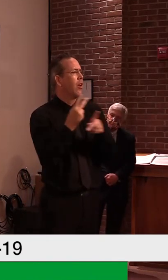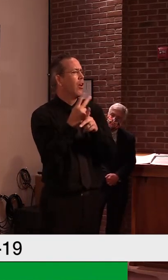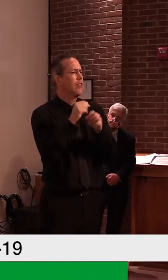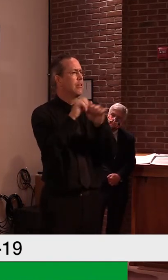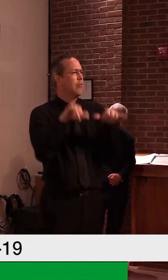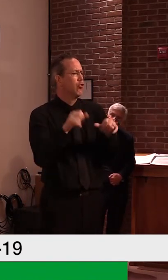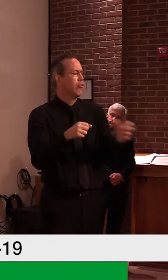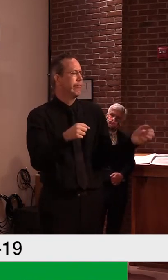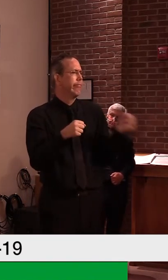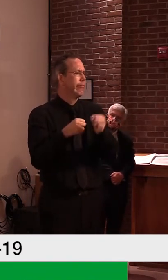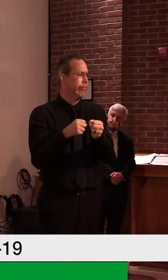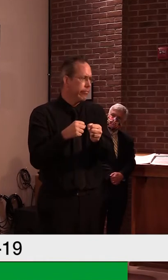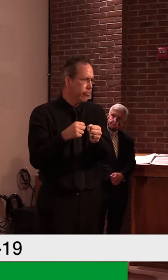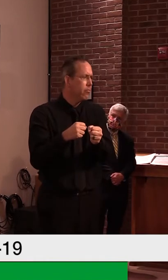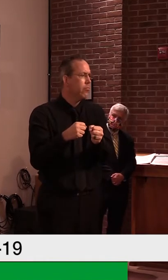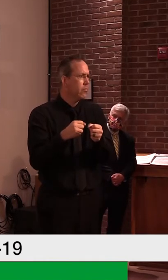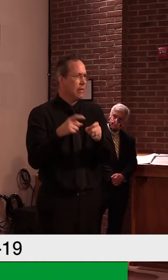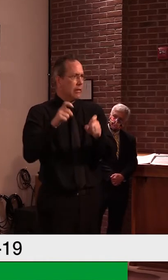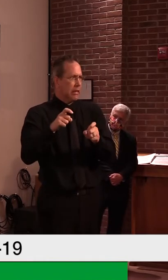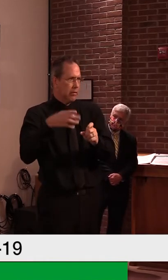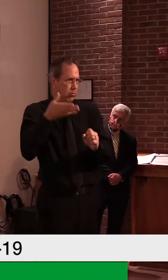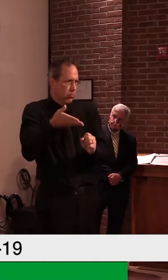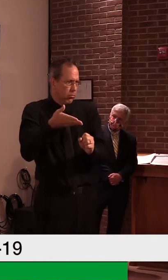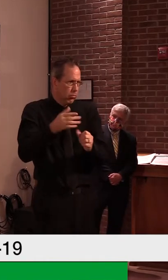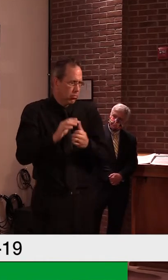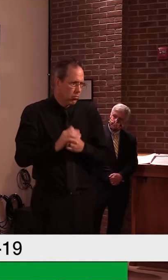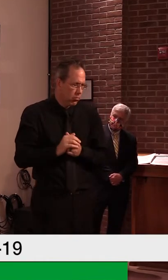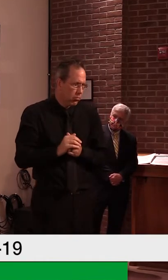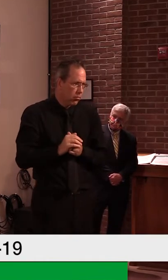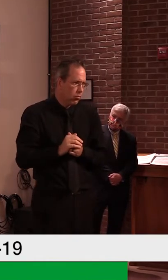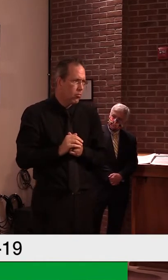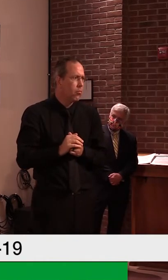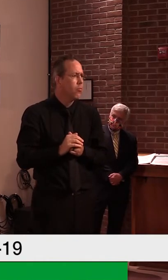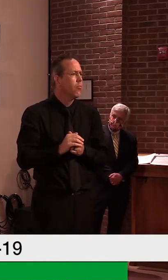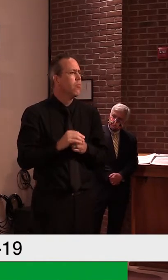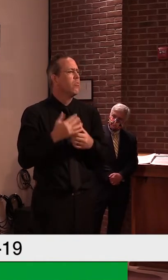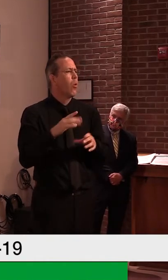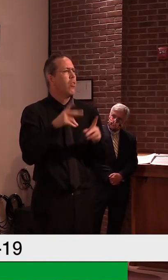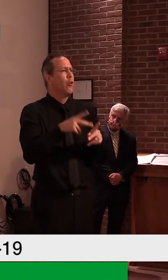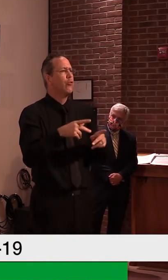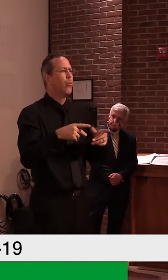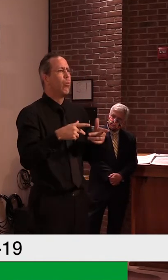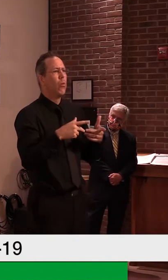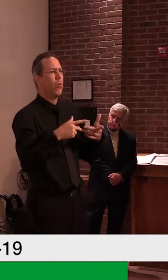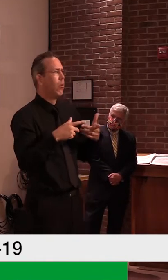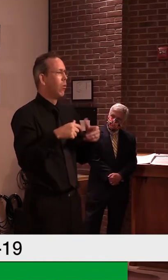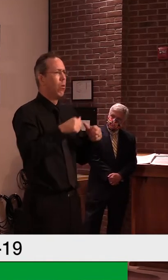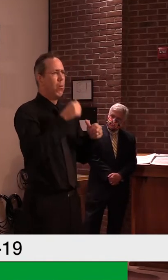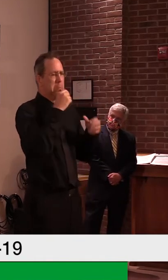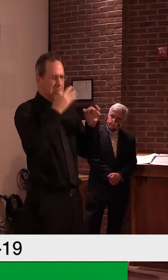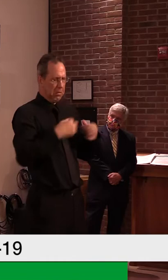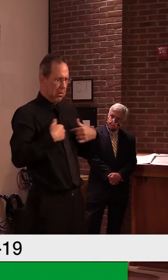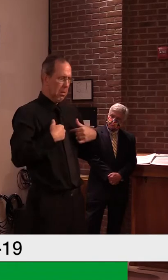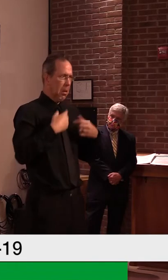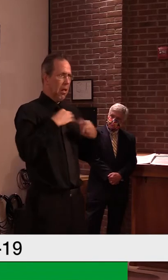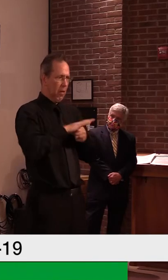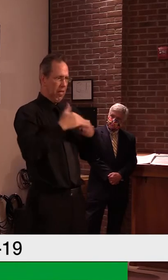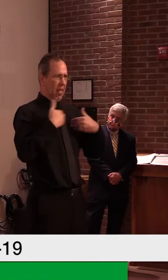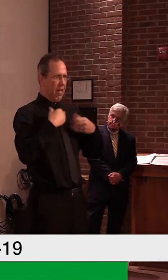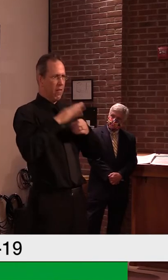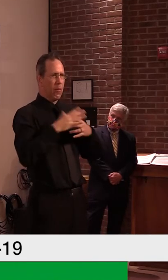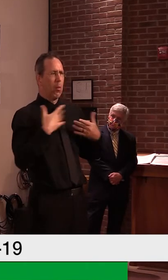a test. And rather than then decide themselves what their diagnosis is and what the appropriate